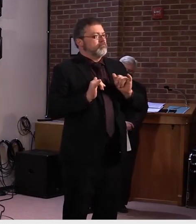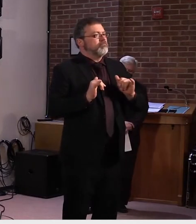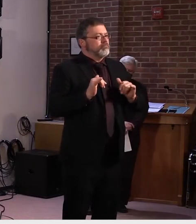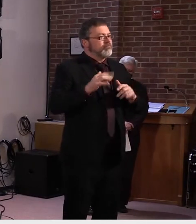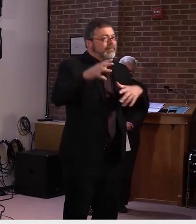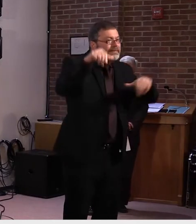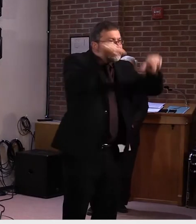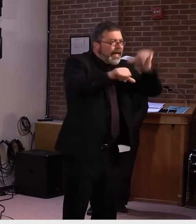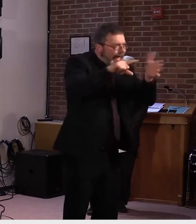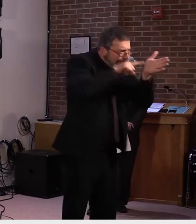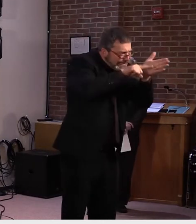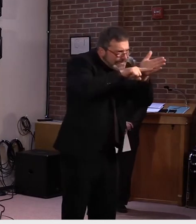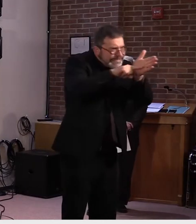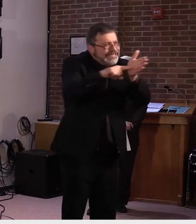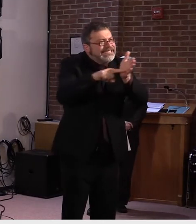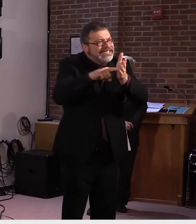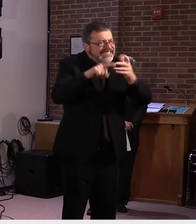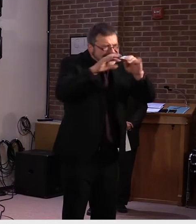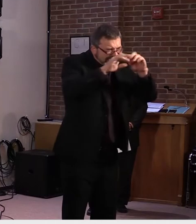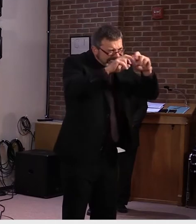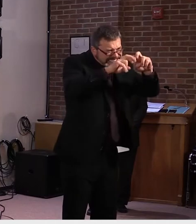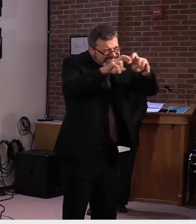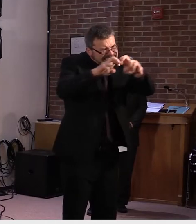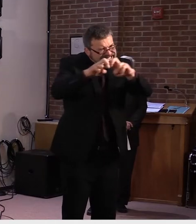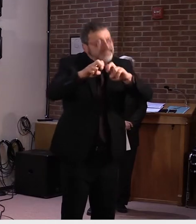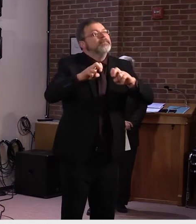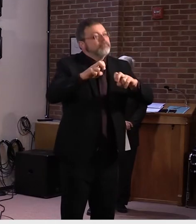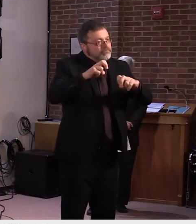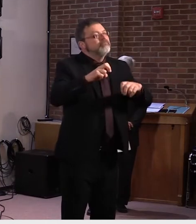experts and will continue to do so.